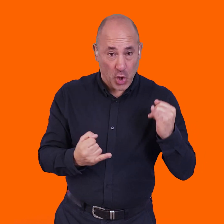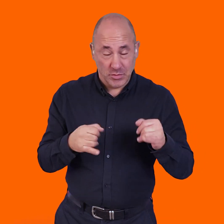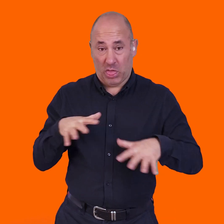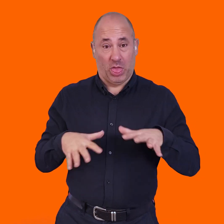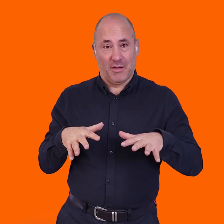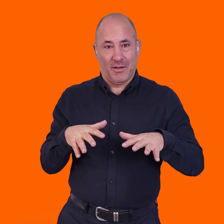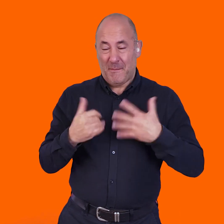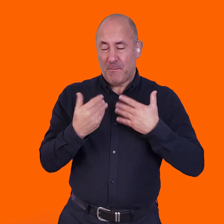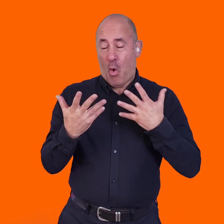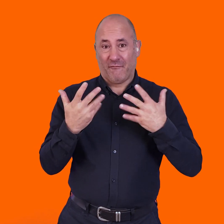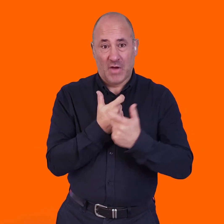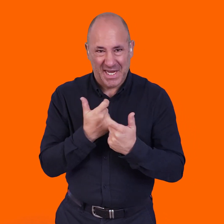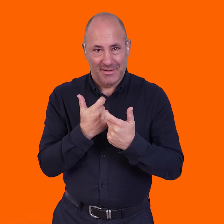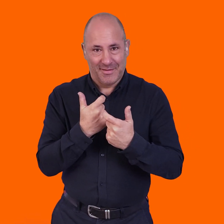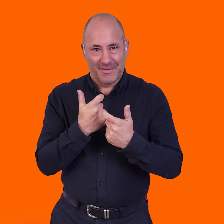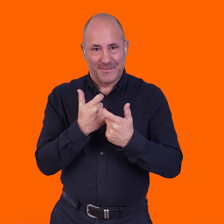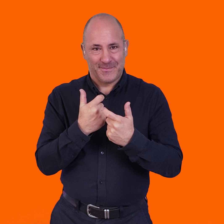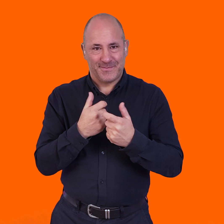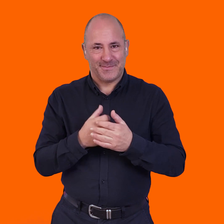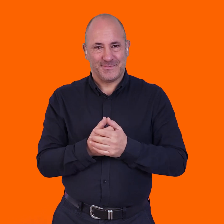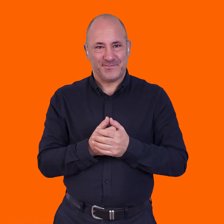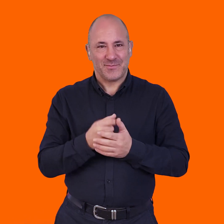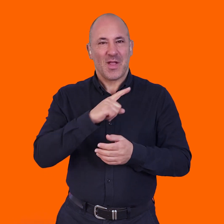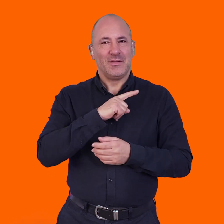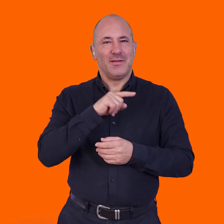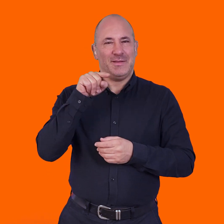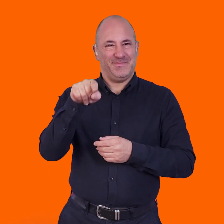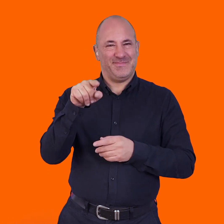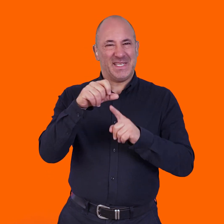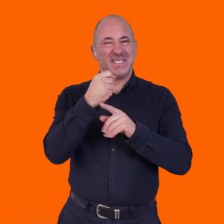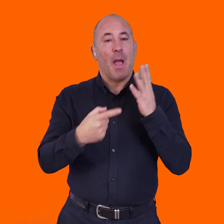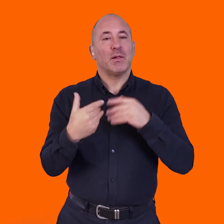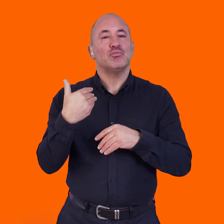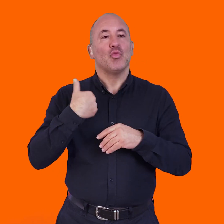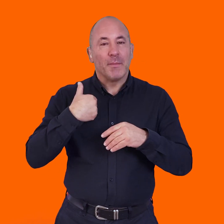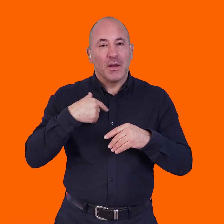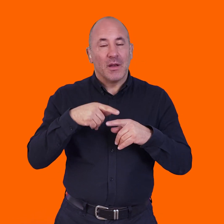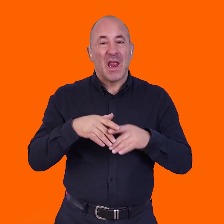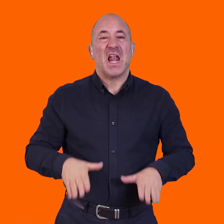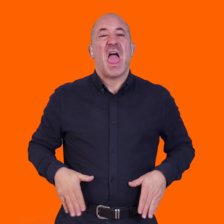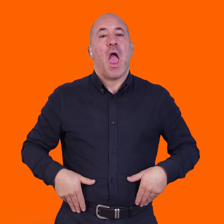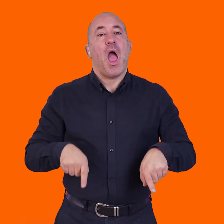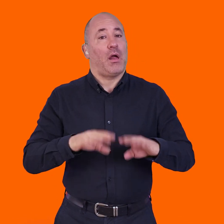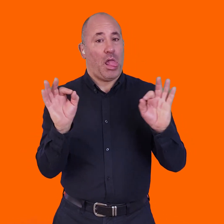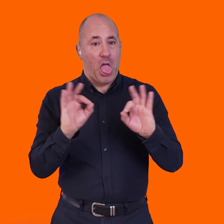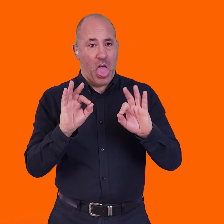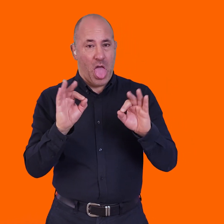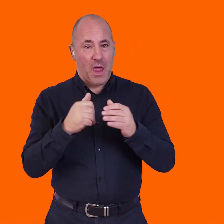even more of it, and that becomes even funnier. So, there's a bit where this disabled woman who's got no legs